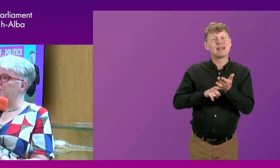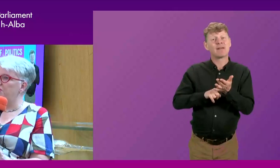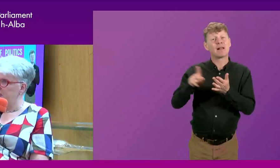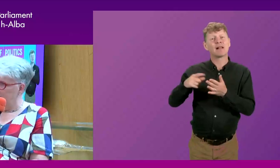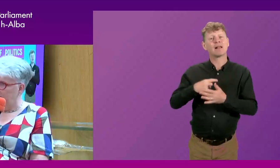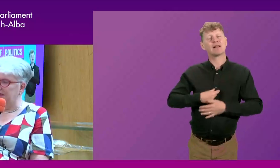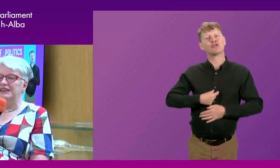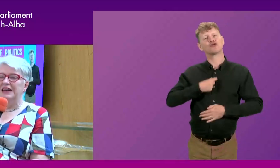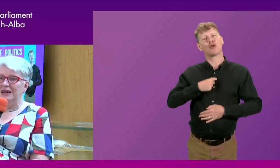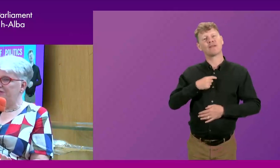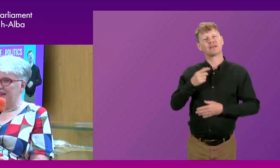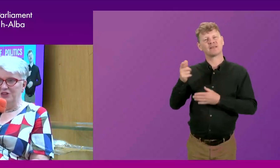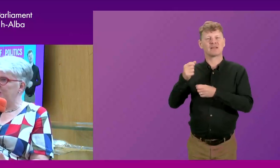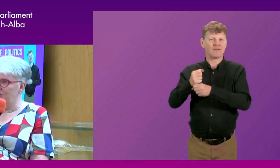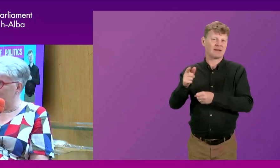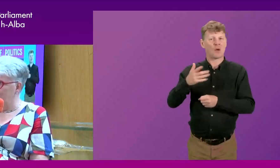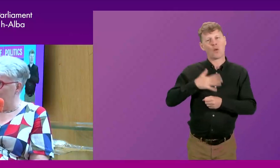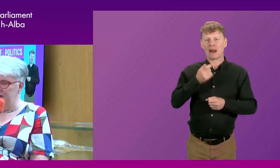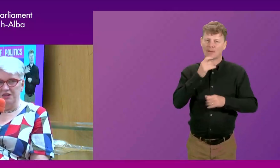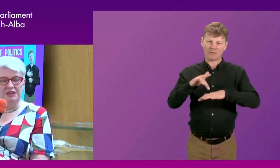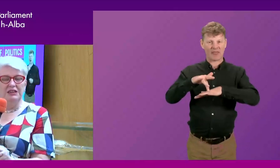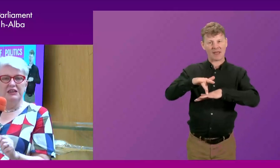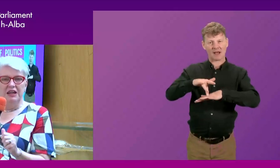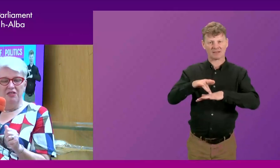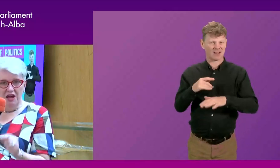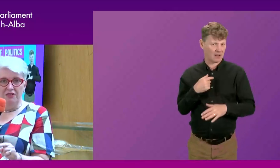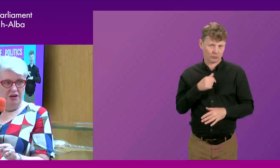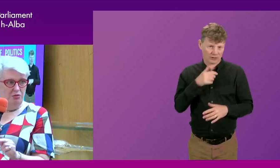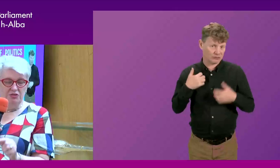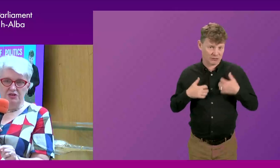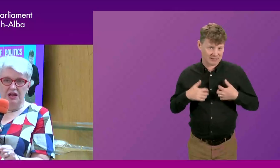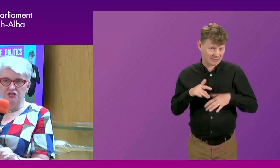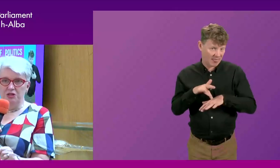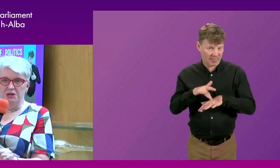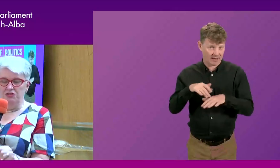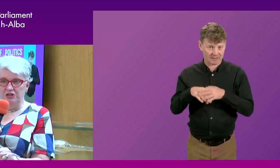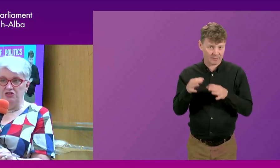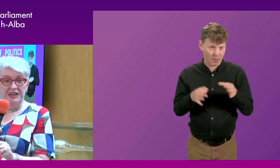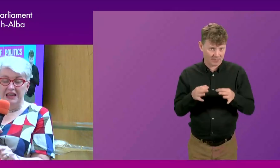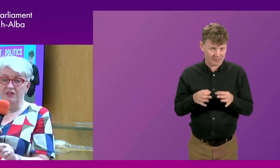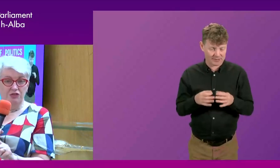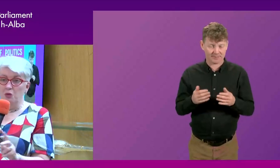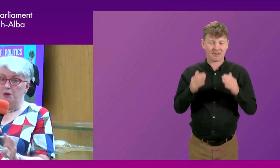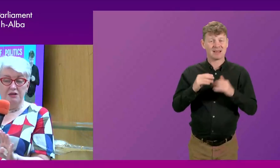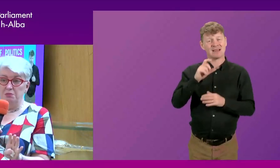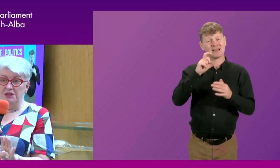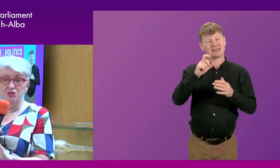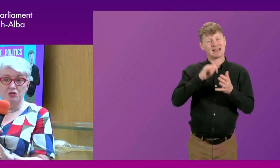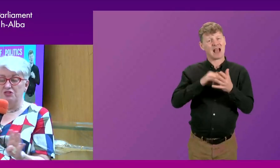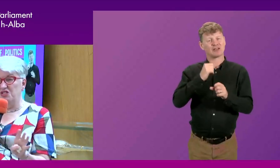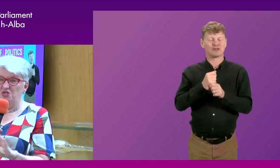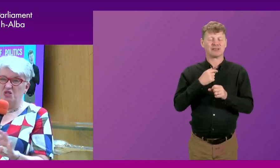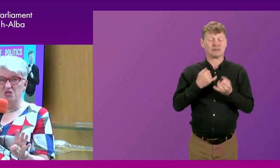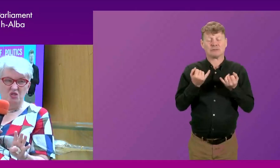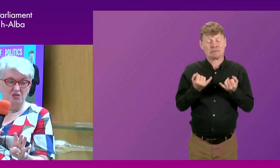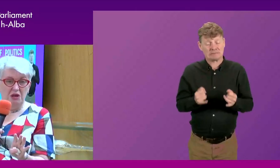needed a bit of theatre. I'm frankly not interested in theatre. The other, which the CSG misjudged, and again, this is not party political